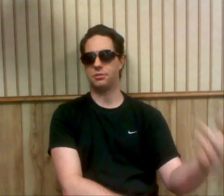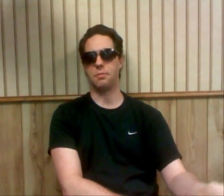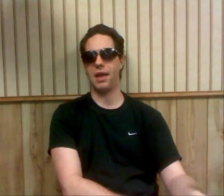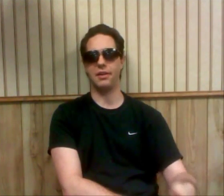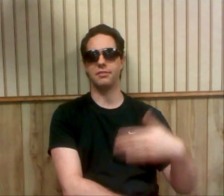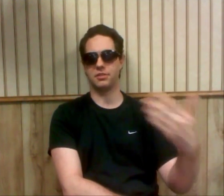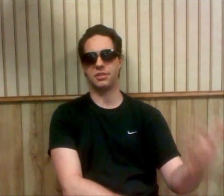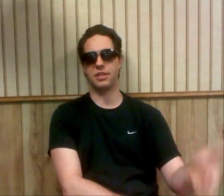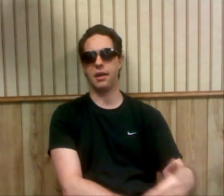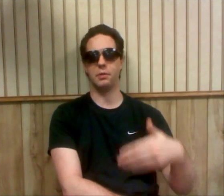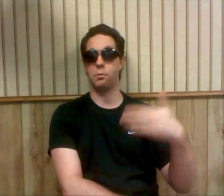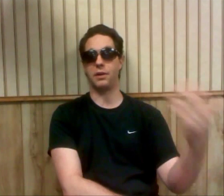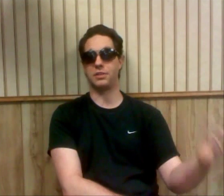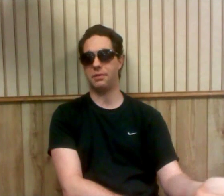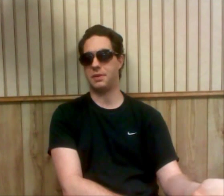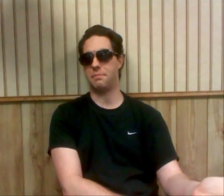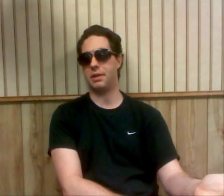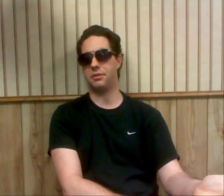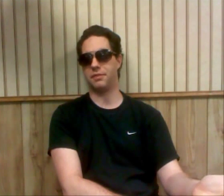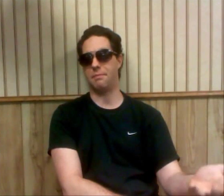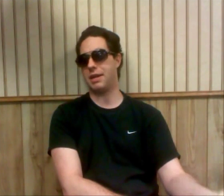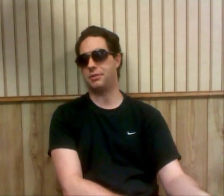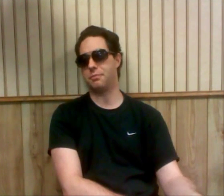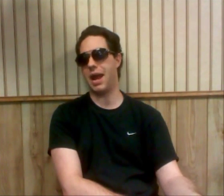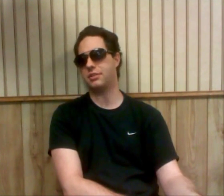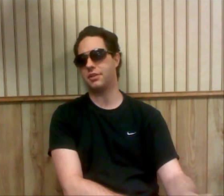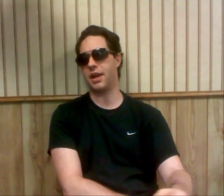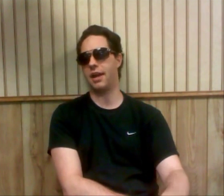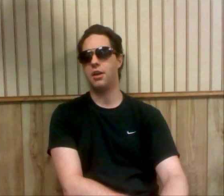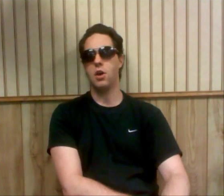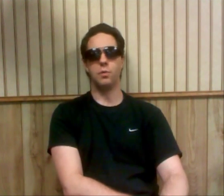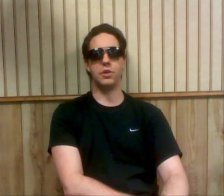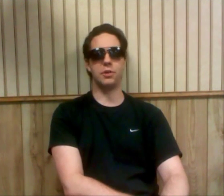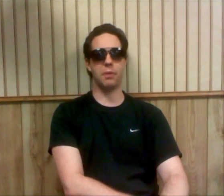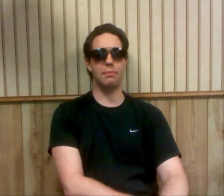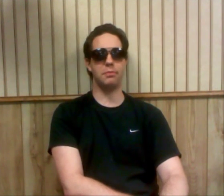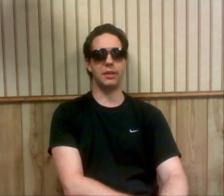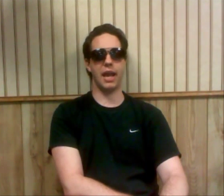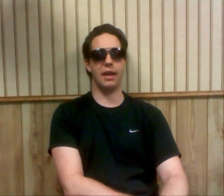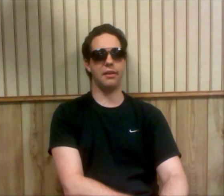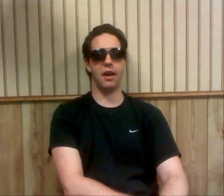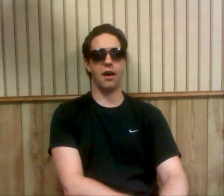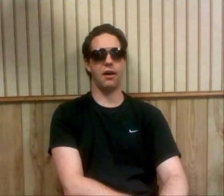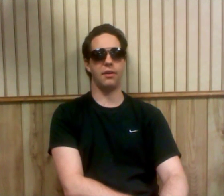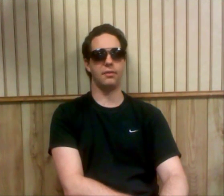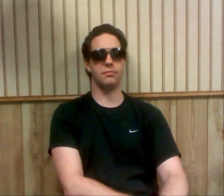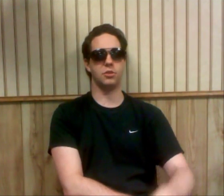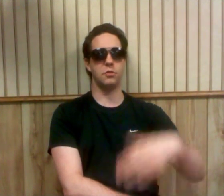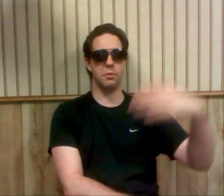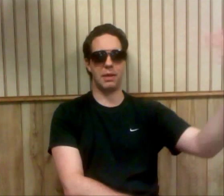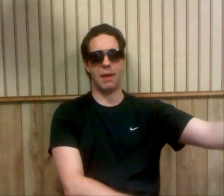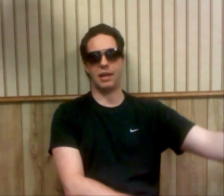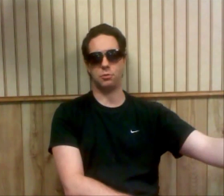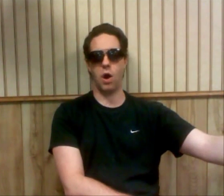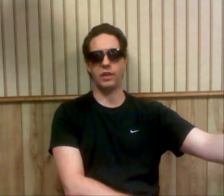repetitive and stale and wears out the appeal of that major match that you had when you could probably do the big match once